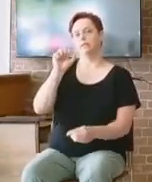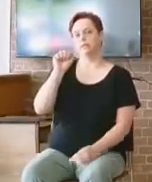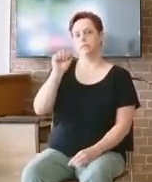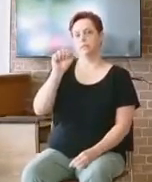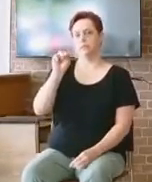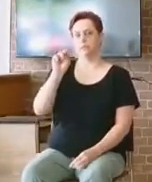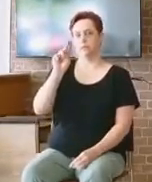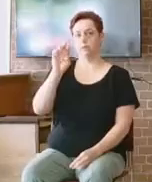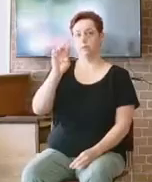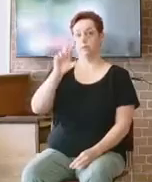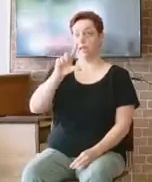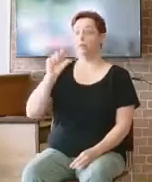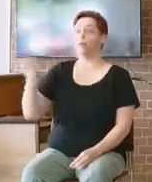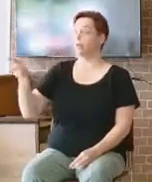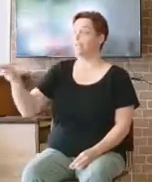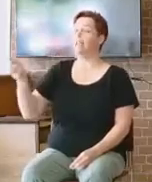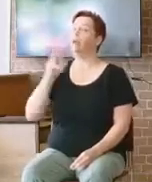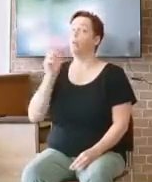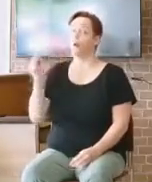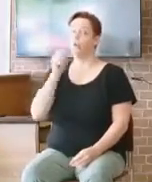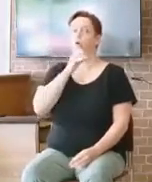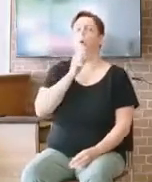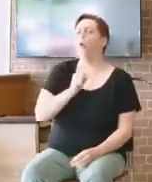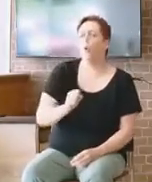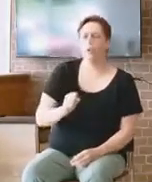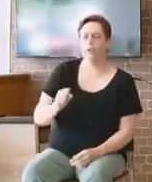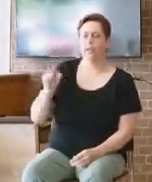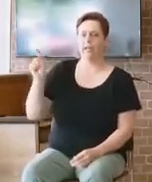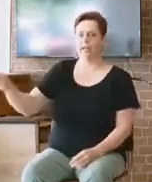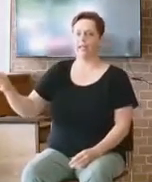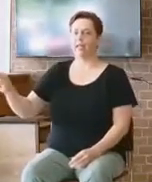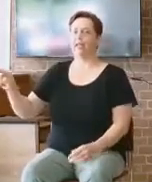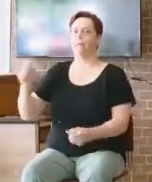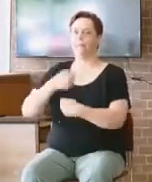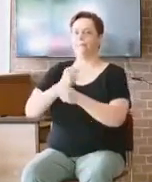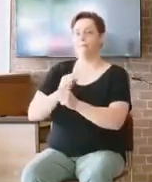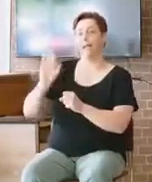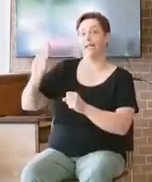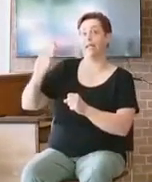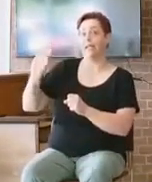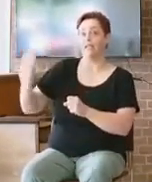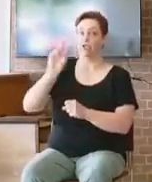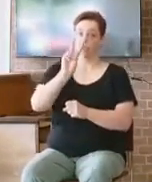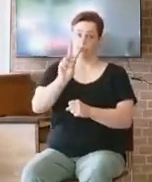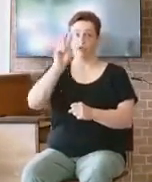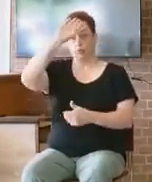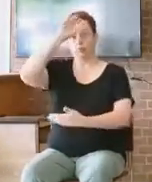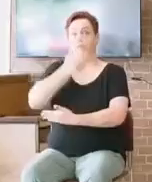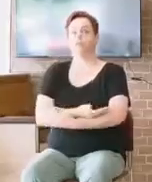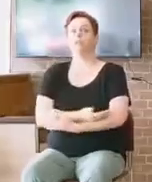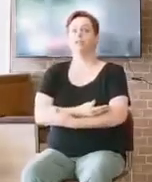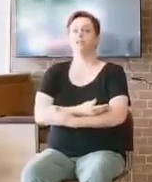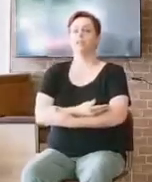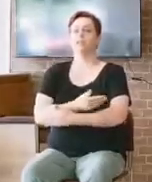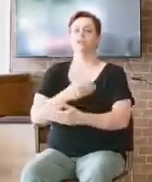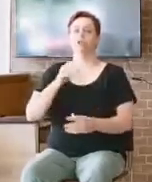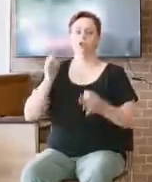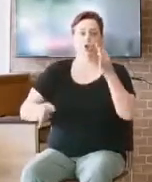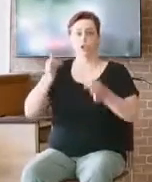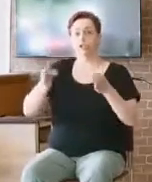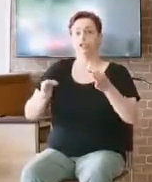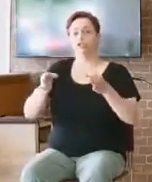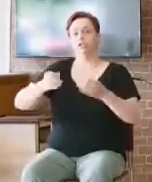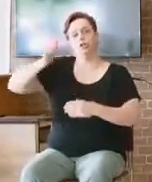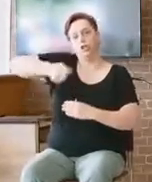made his sons judges over Israel. Now the name of his firstborn was Joel and the name of his